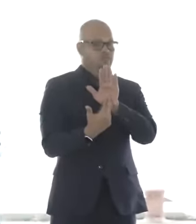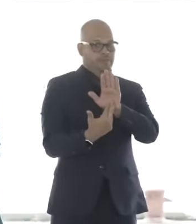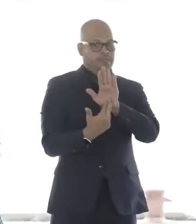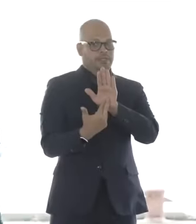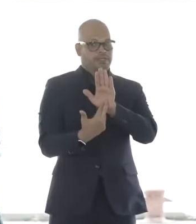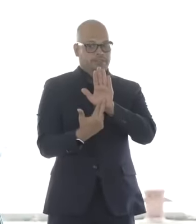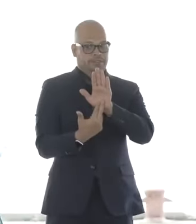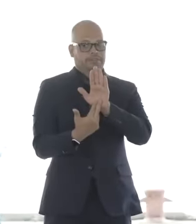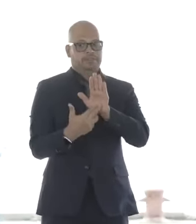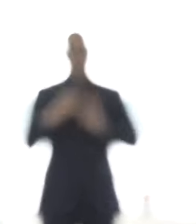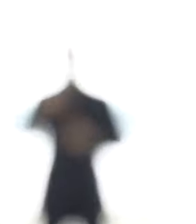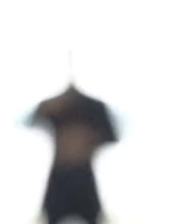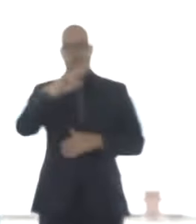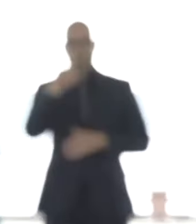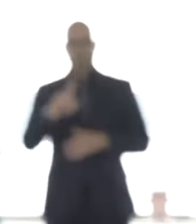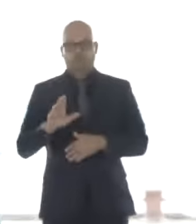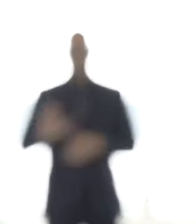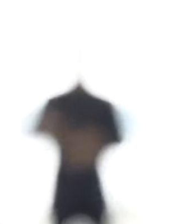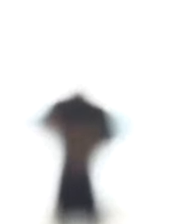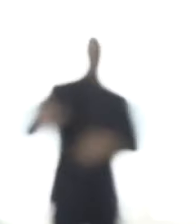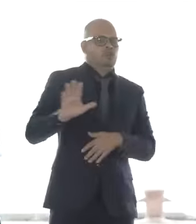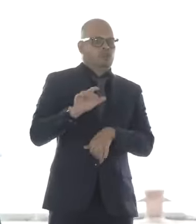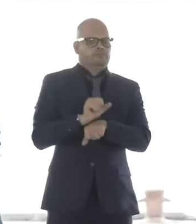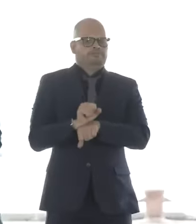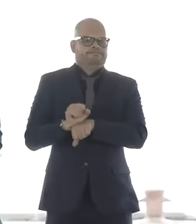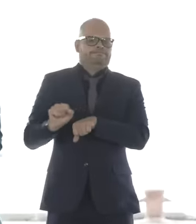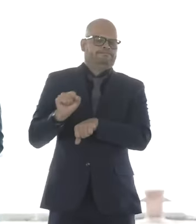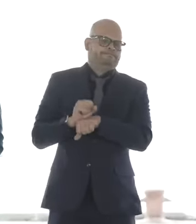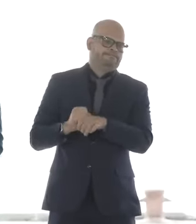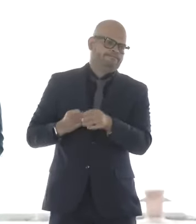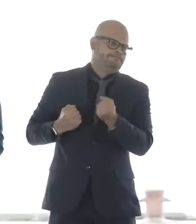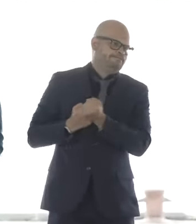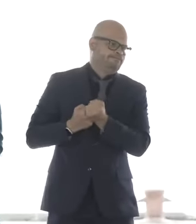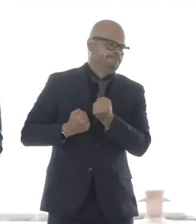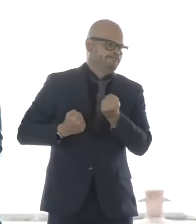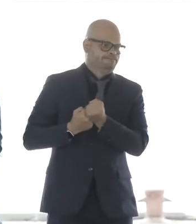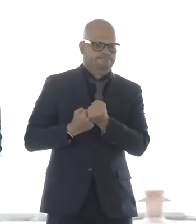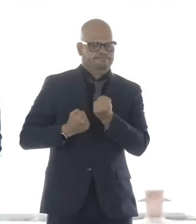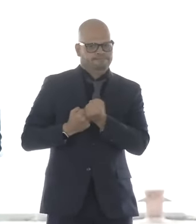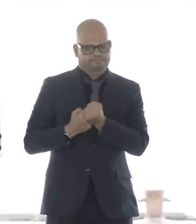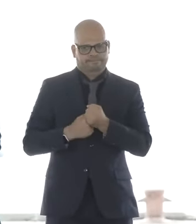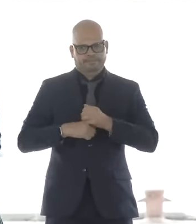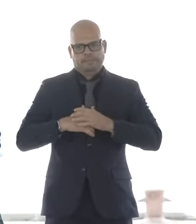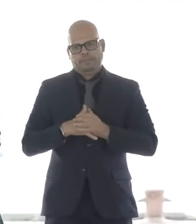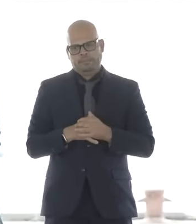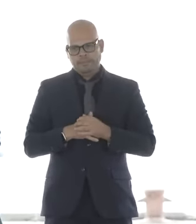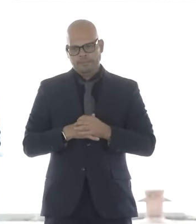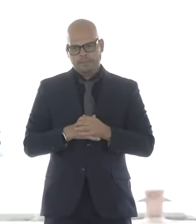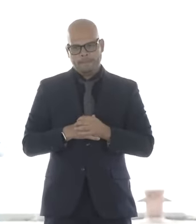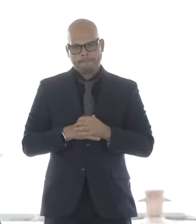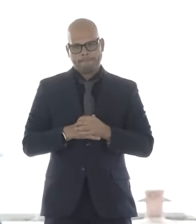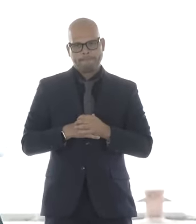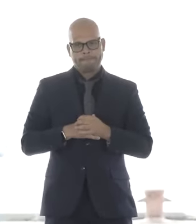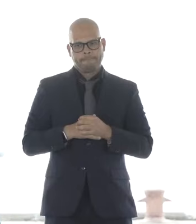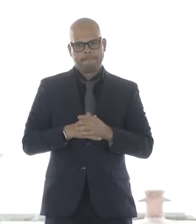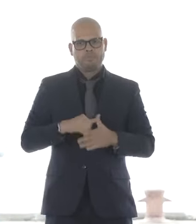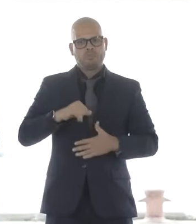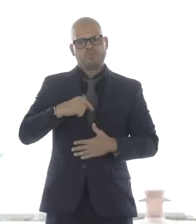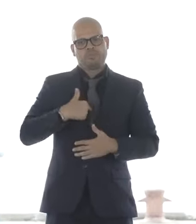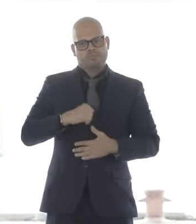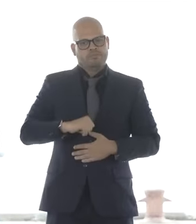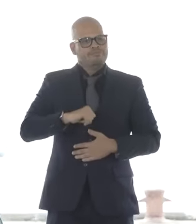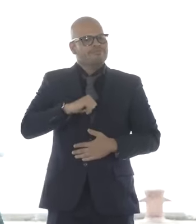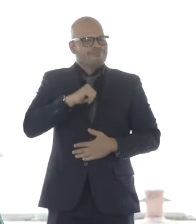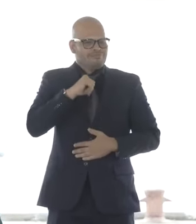especially here in Salem. As CEO of MassCEC, I have the privilege of leading an amazing